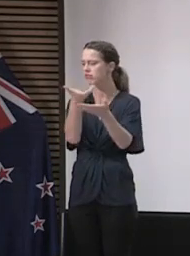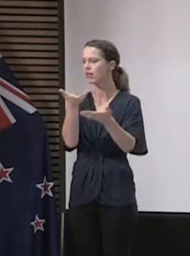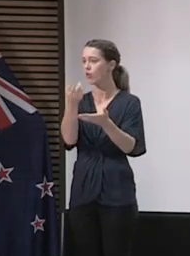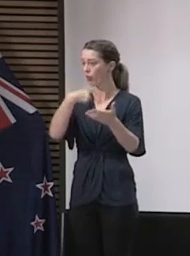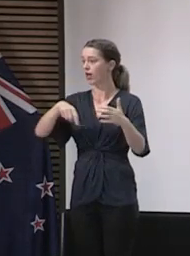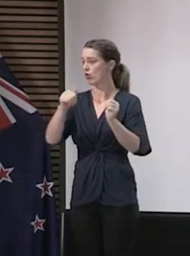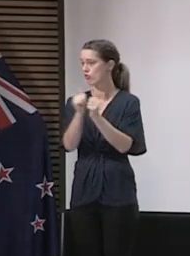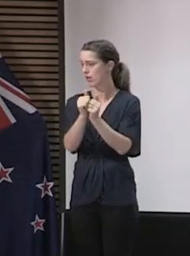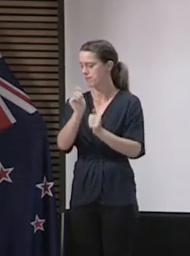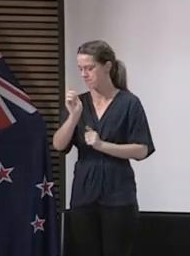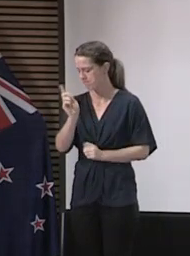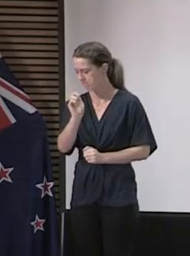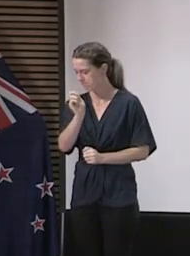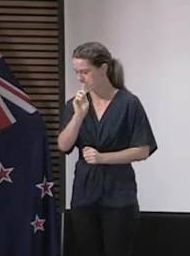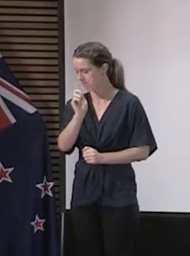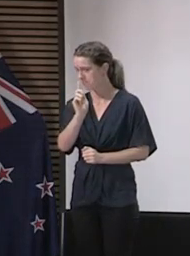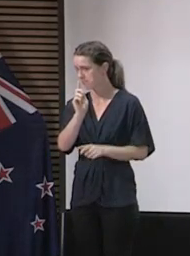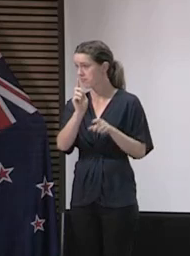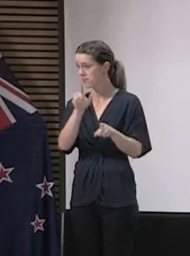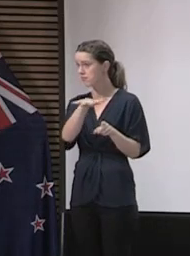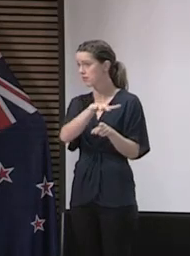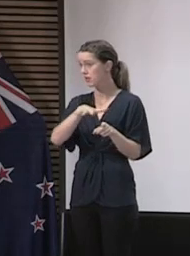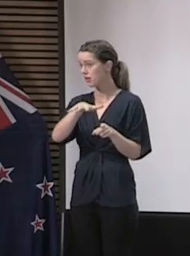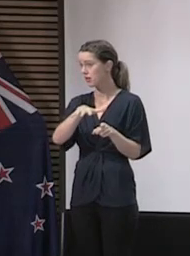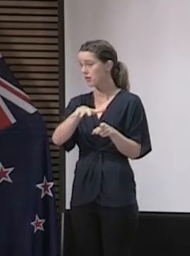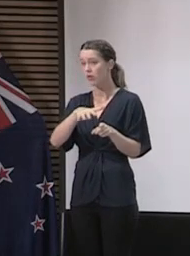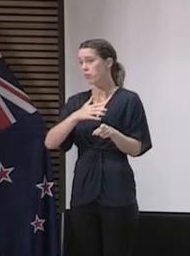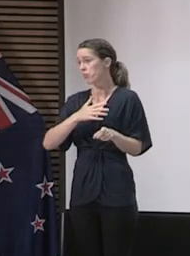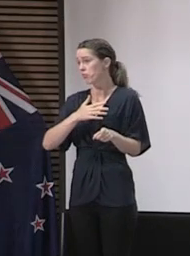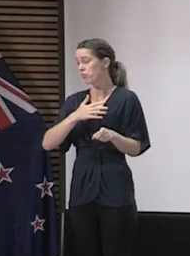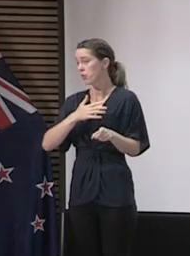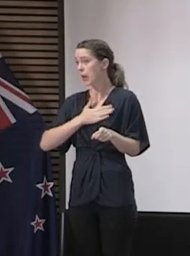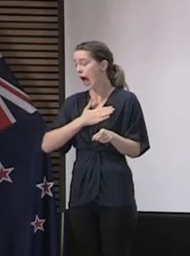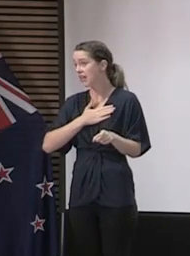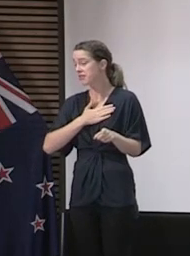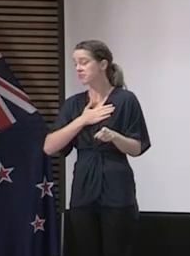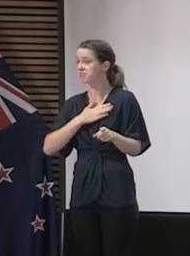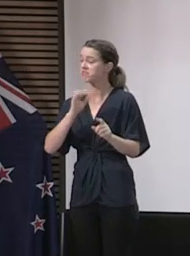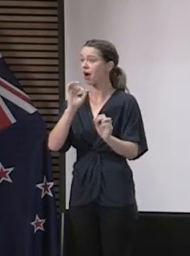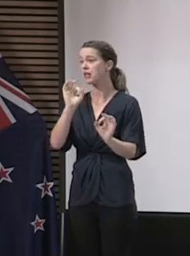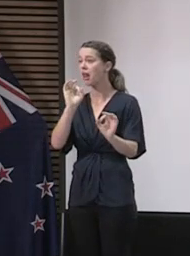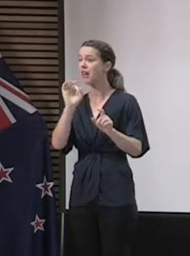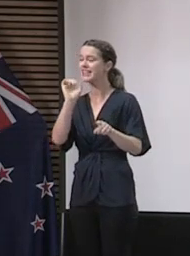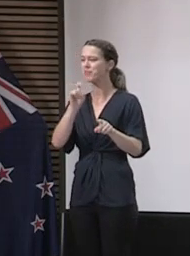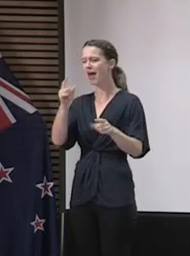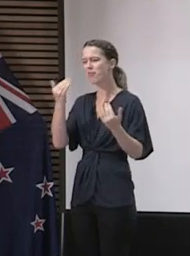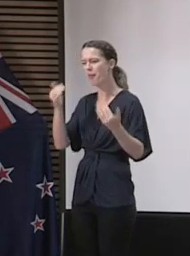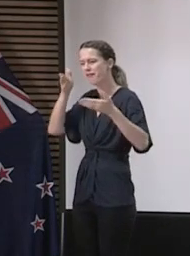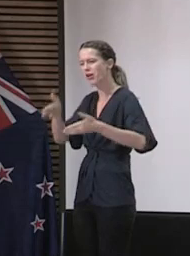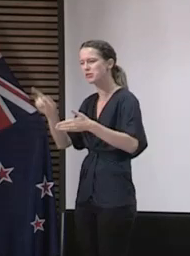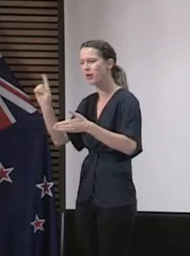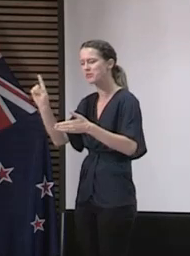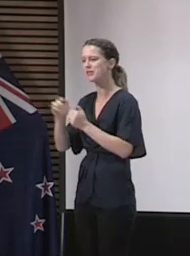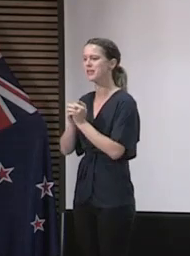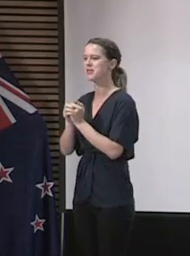we all agree is that that is a situation we would all like to be in. But of course, our number one focus at the moment is